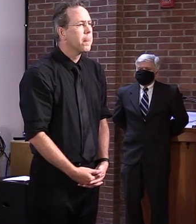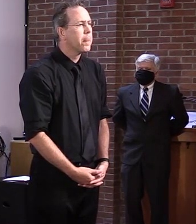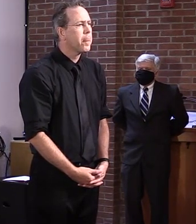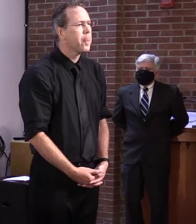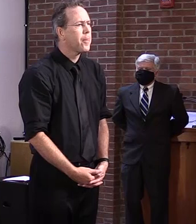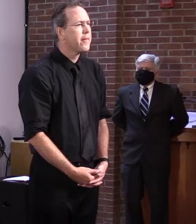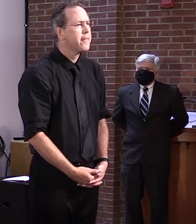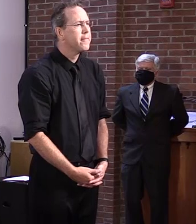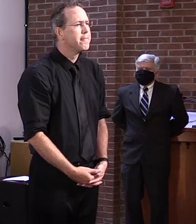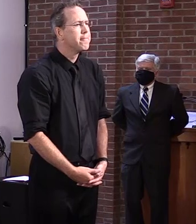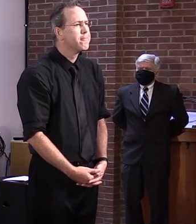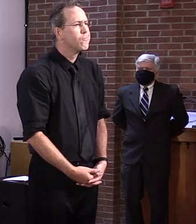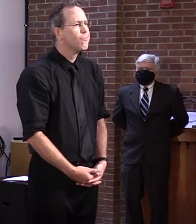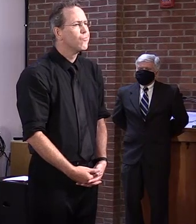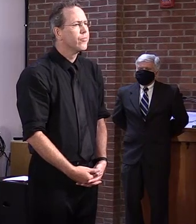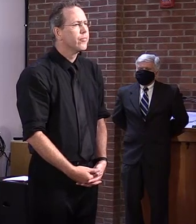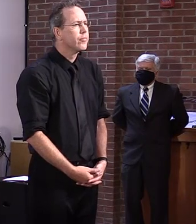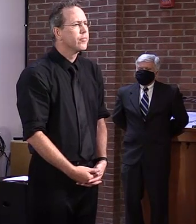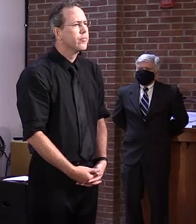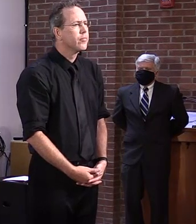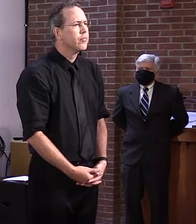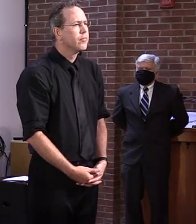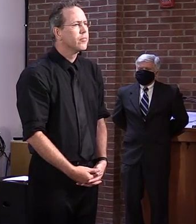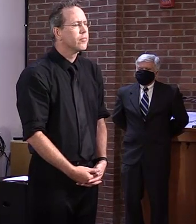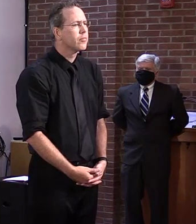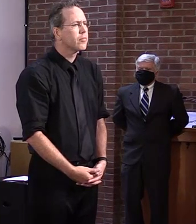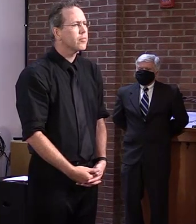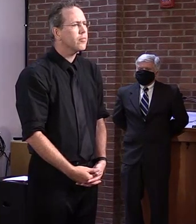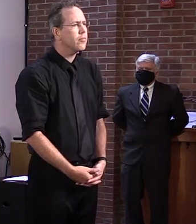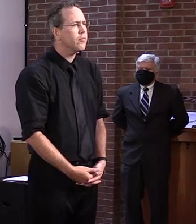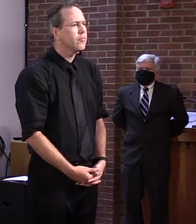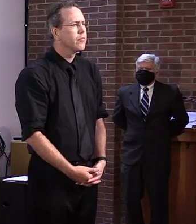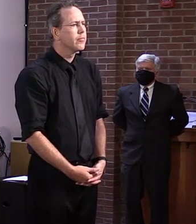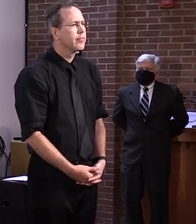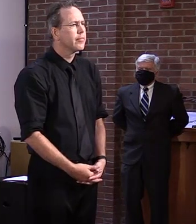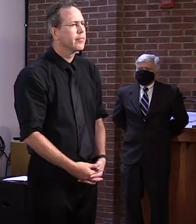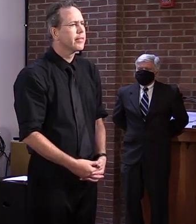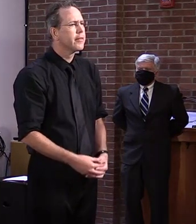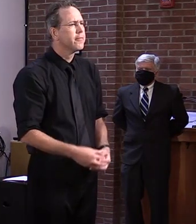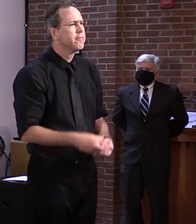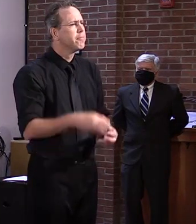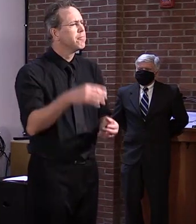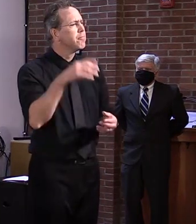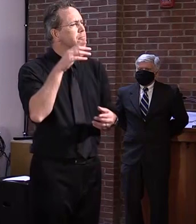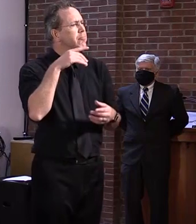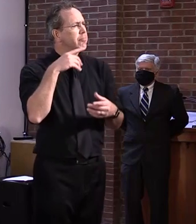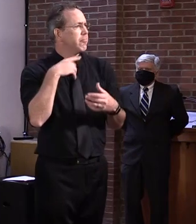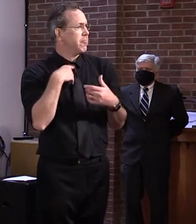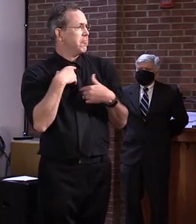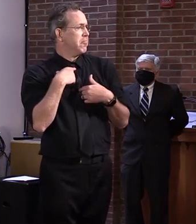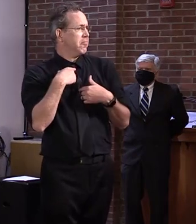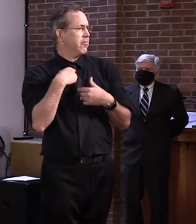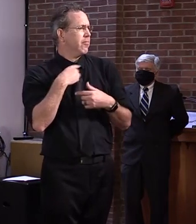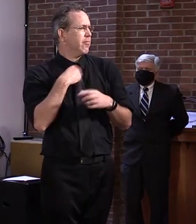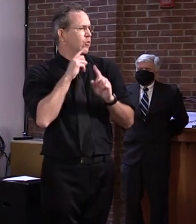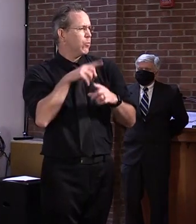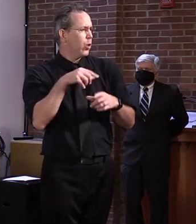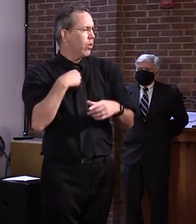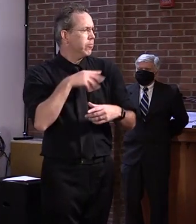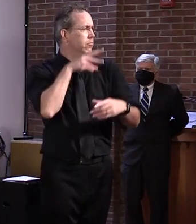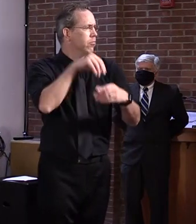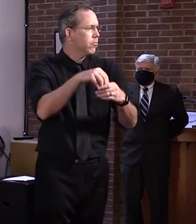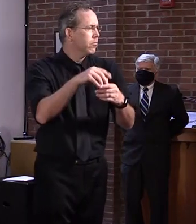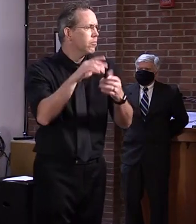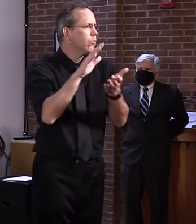and are there any particular fields that we're lacking at, like nursing, that could end up being a serious issue considering,